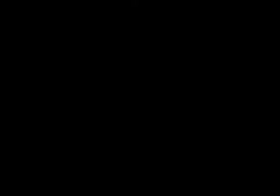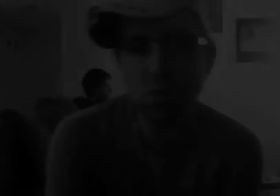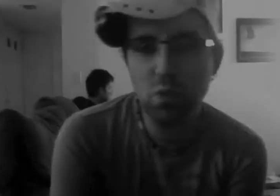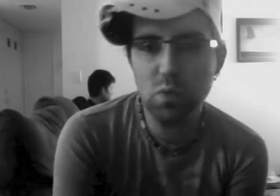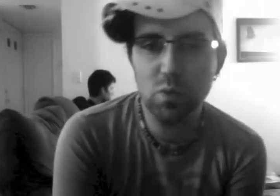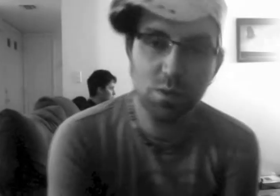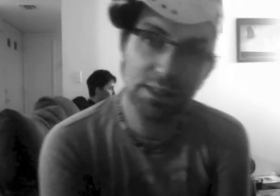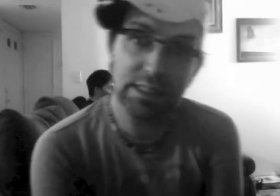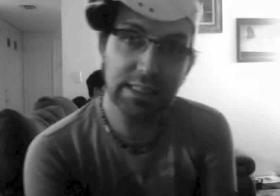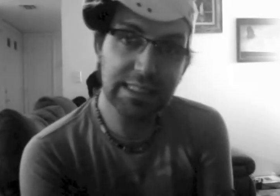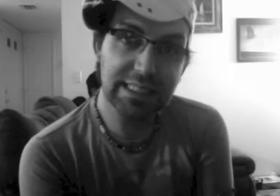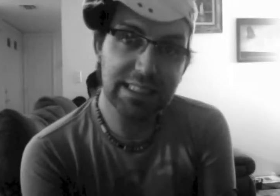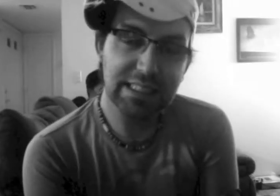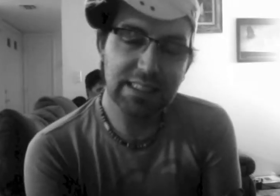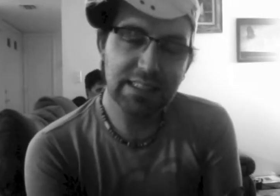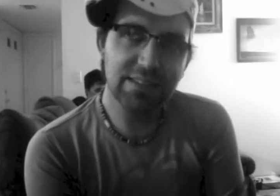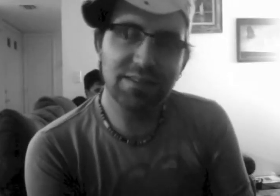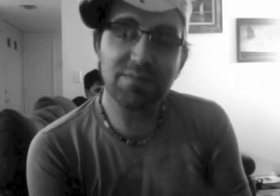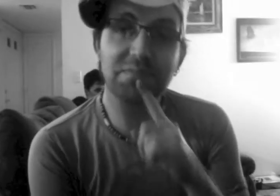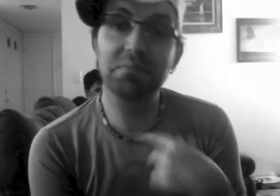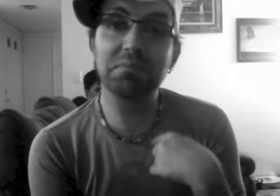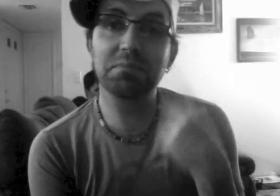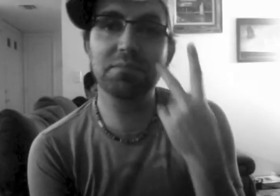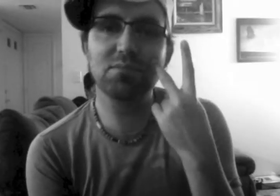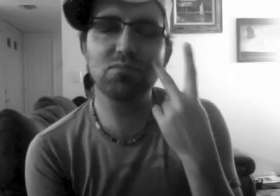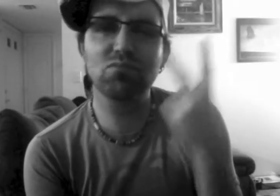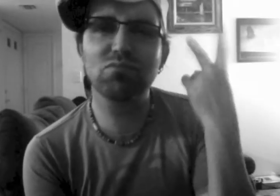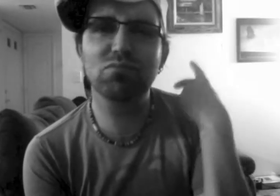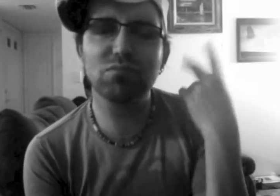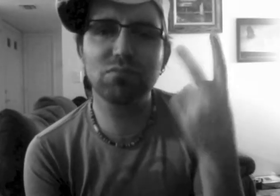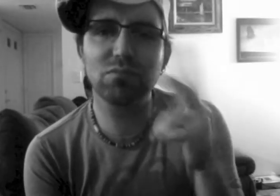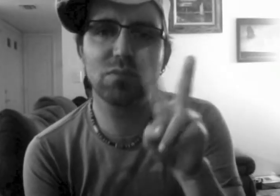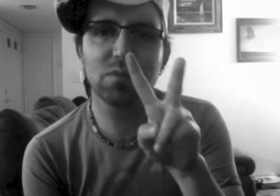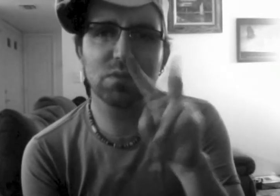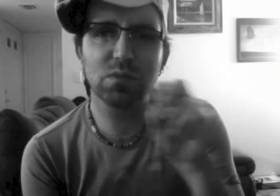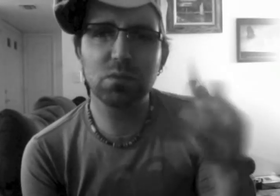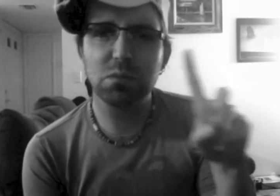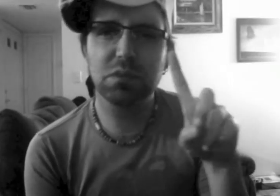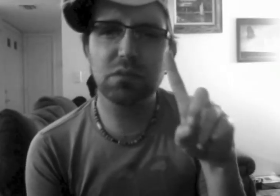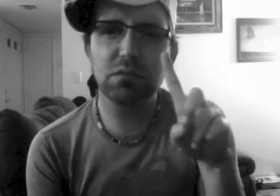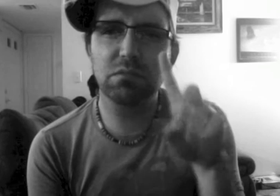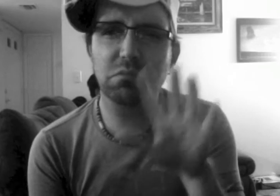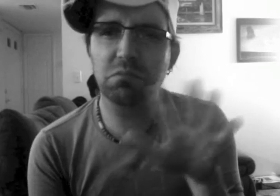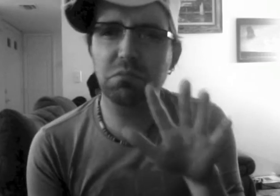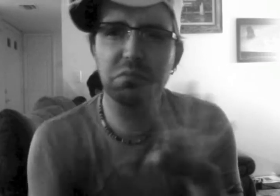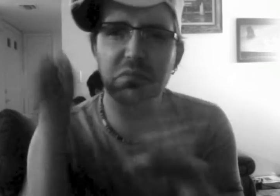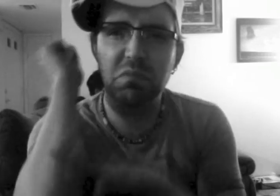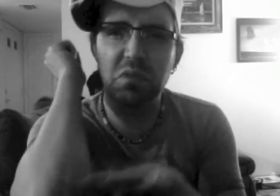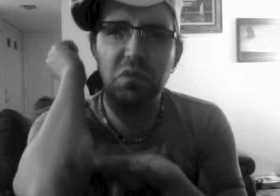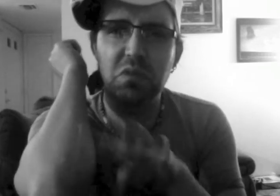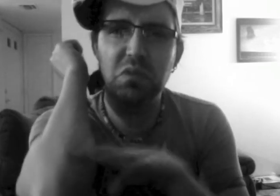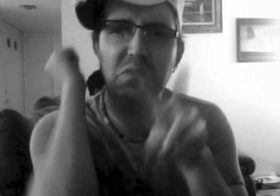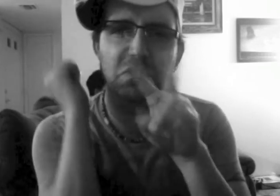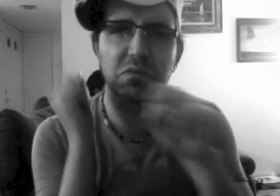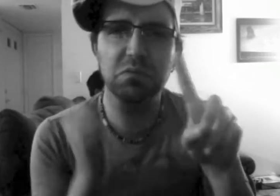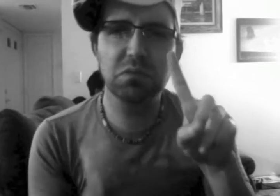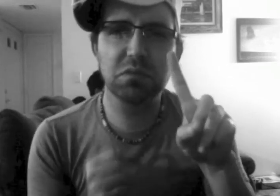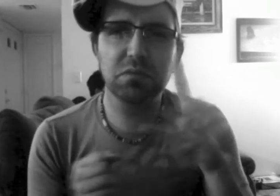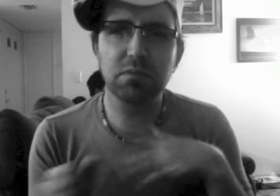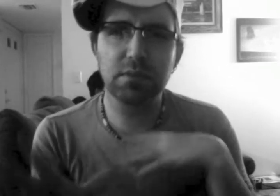...vintage Hollywood films, like these two from the 1950s. You couldn't find a more beautiful screen couple than Harry Grant and